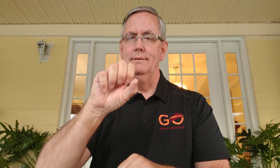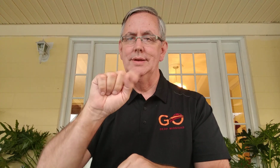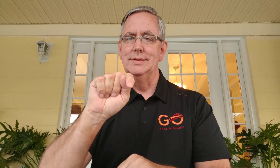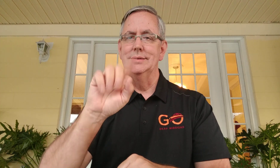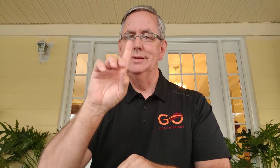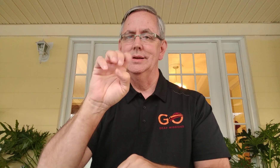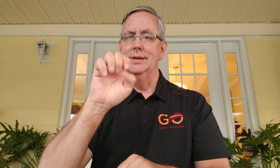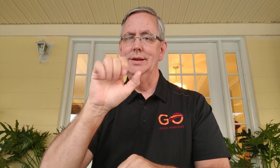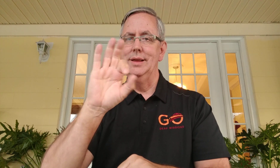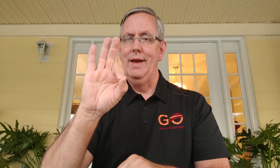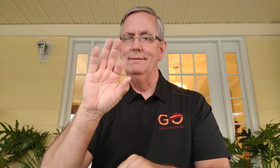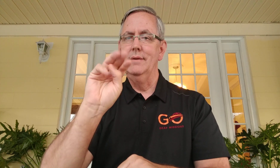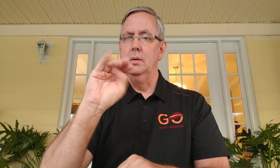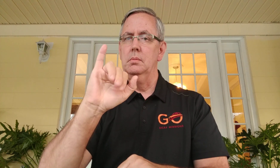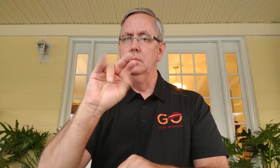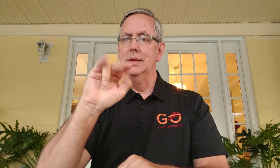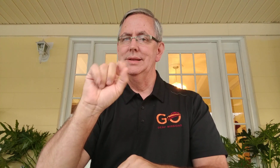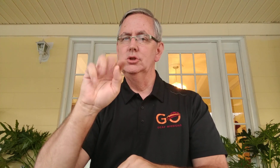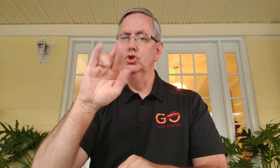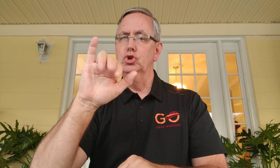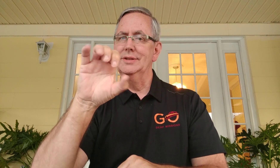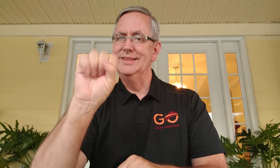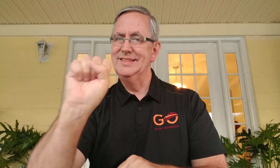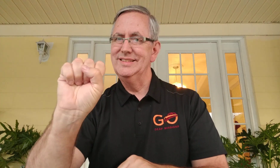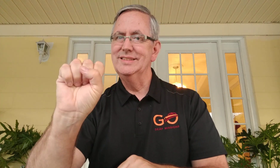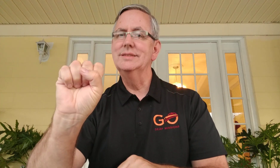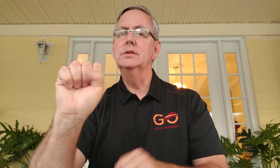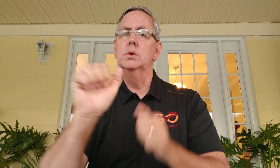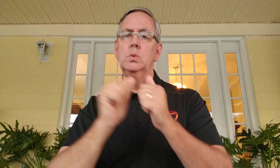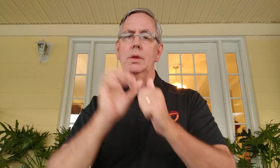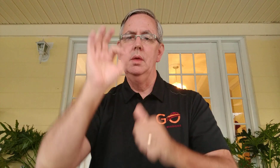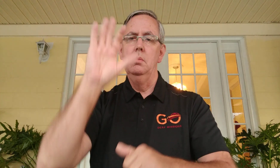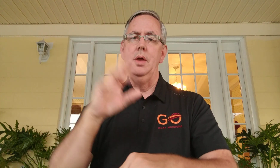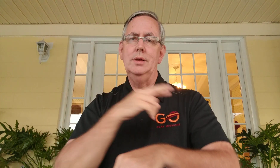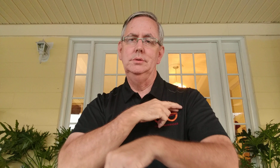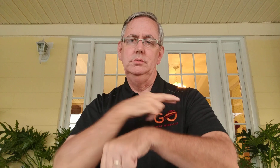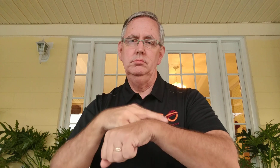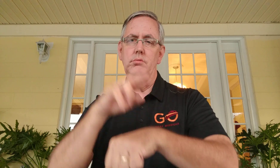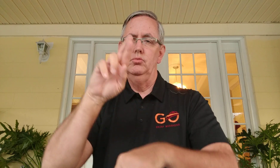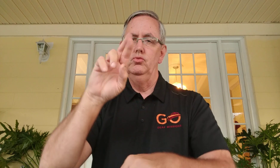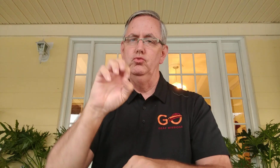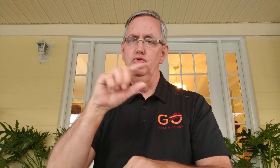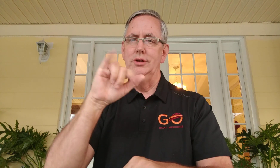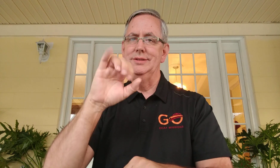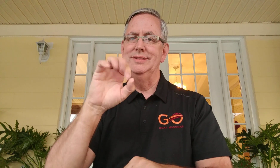with Pastor Reggie Rempel.